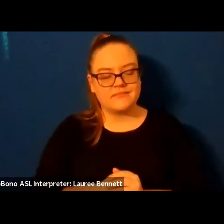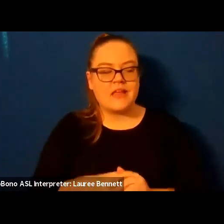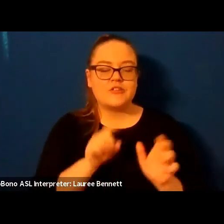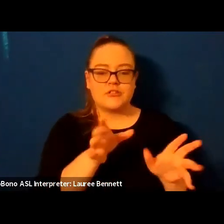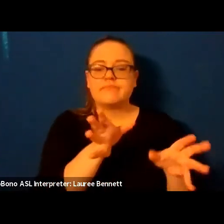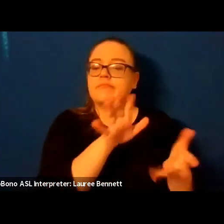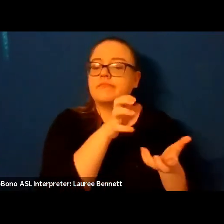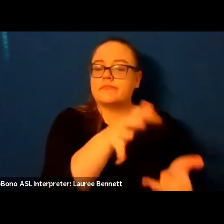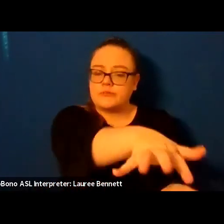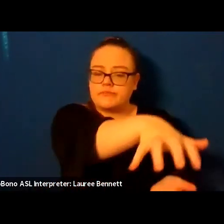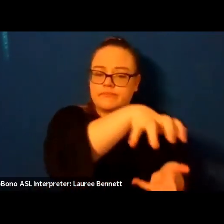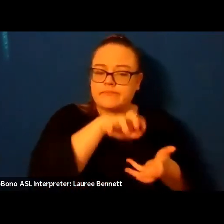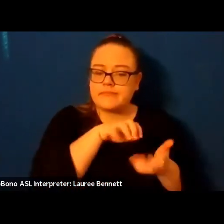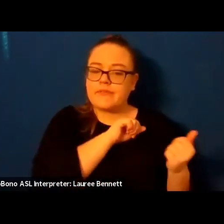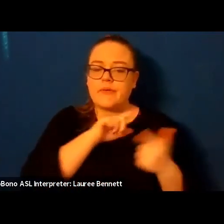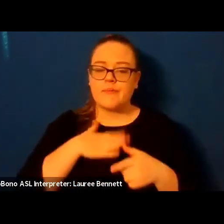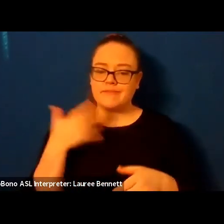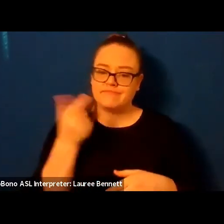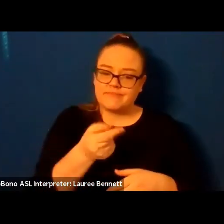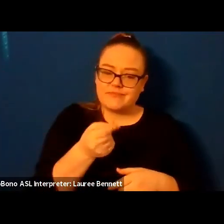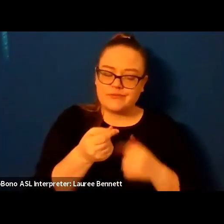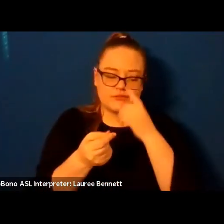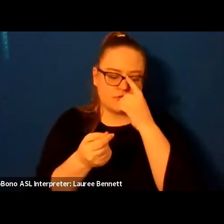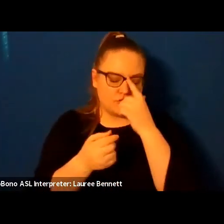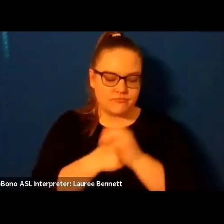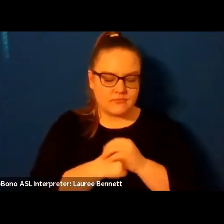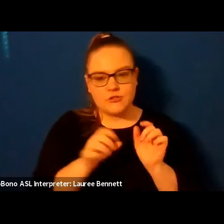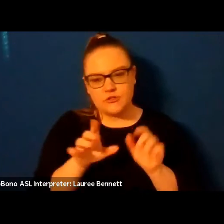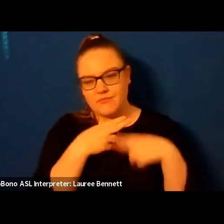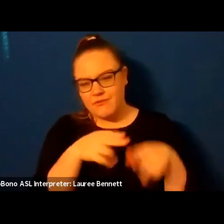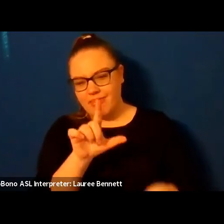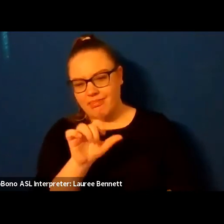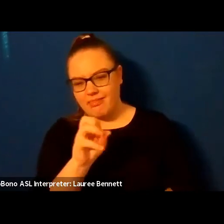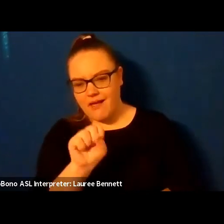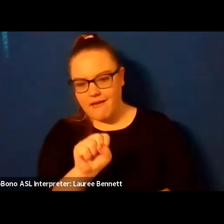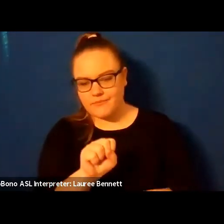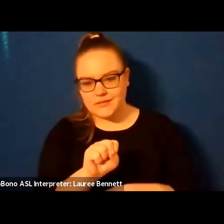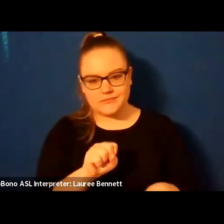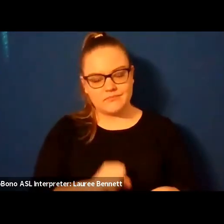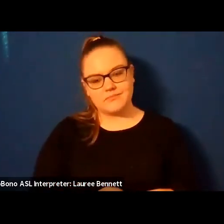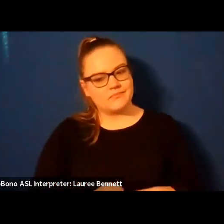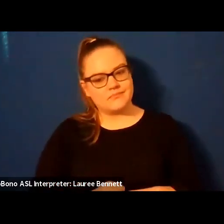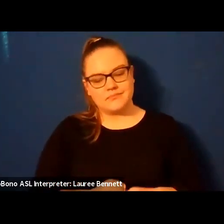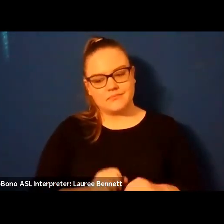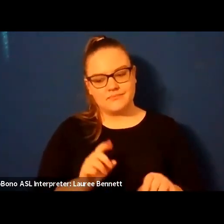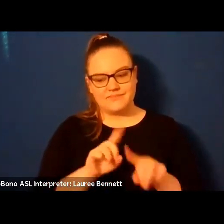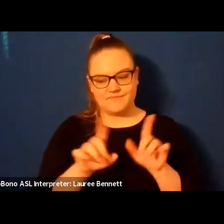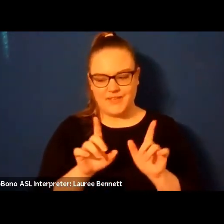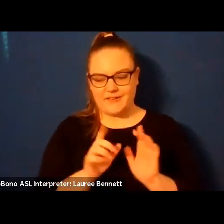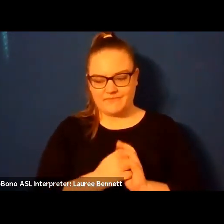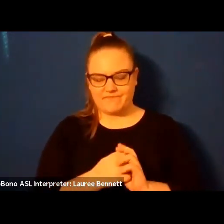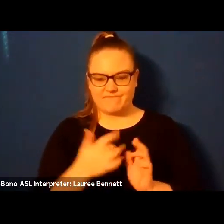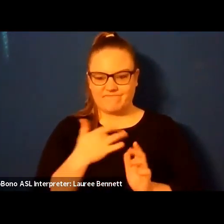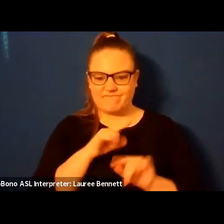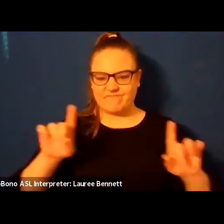hounds dispatched by her keyboard she doesn't actually handle syringes instead she sends me to a